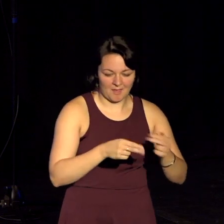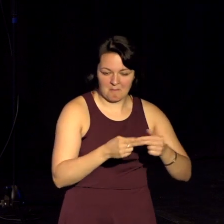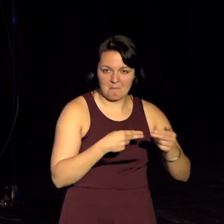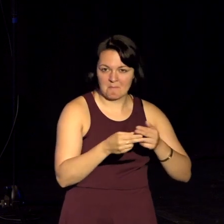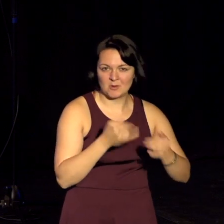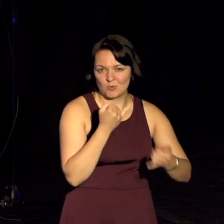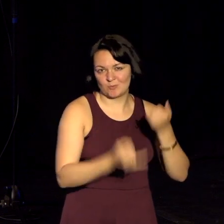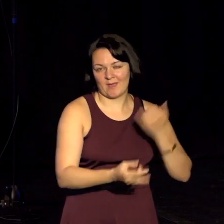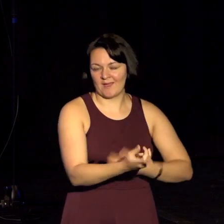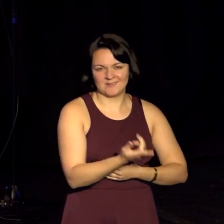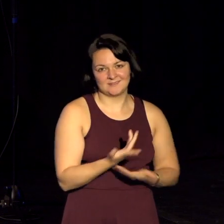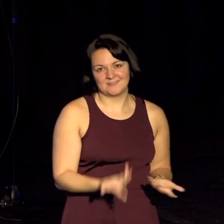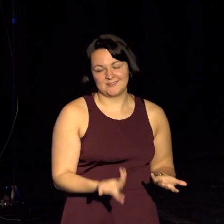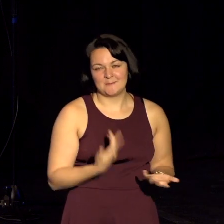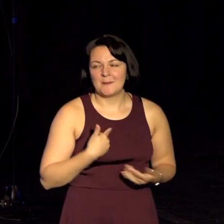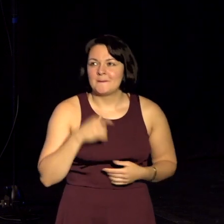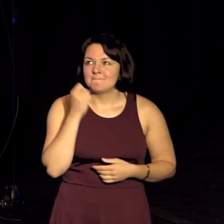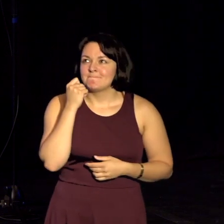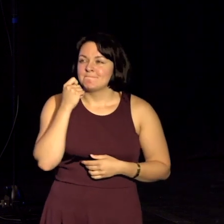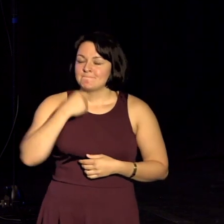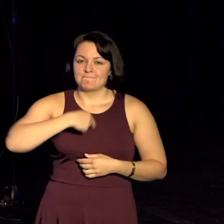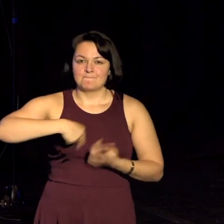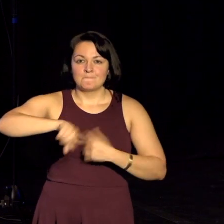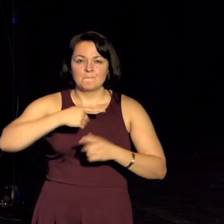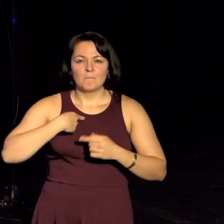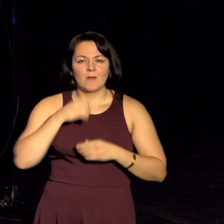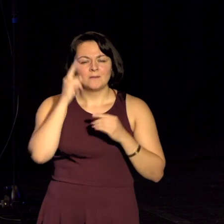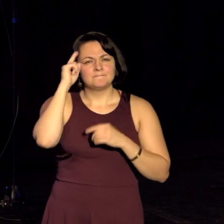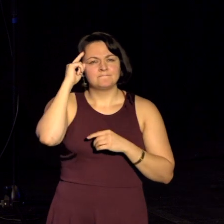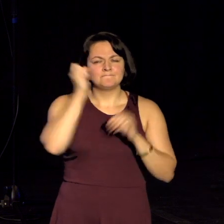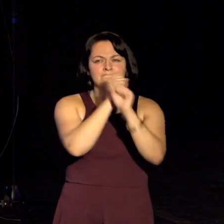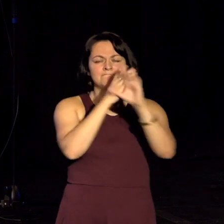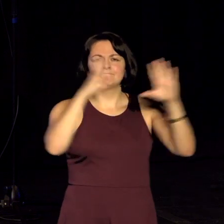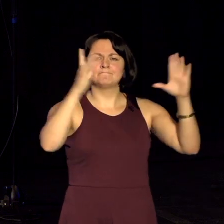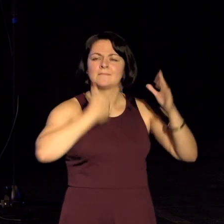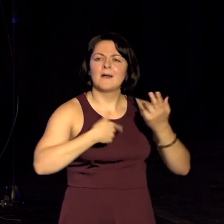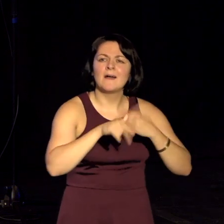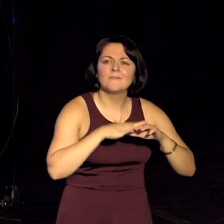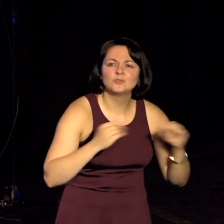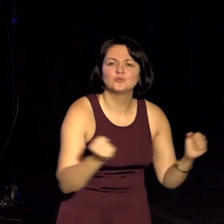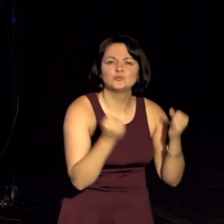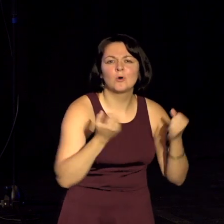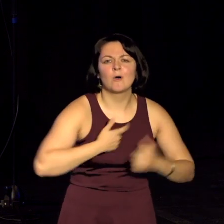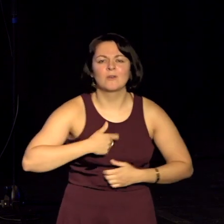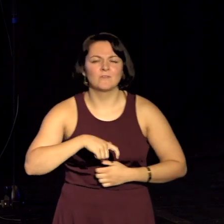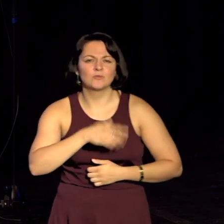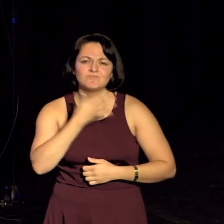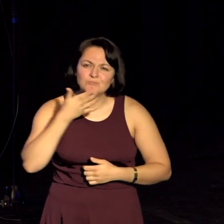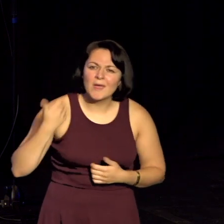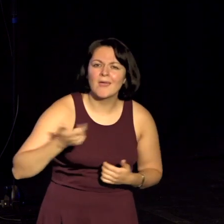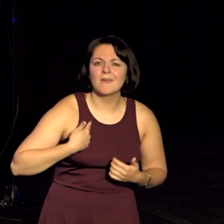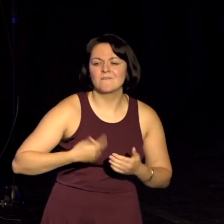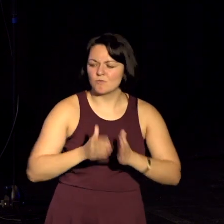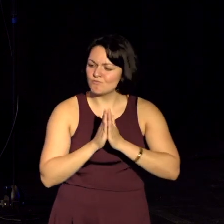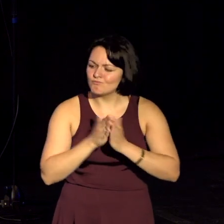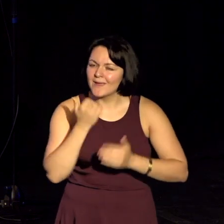this false narrative we're given. And we're given this narrative that if you're strong enough, if you're tough enough, if you believe enough, if you